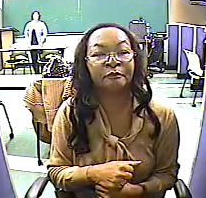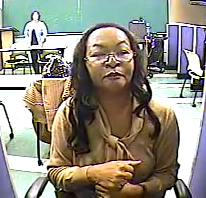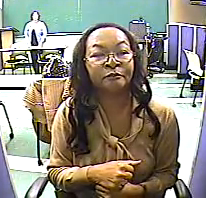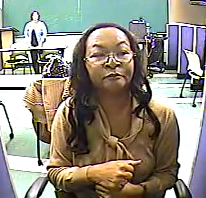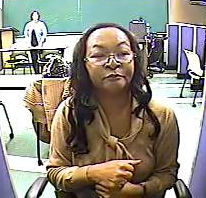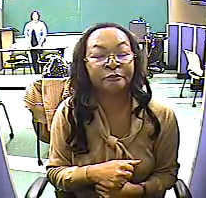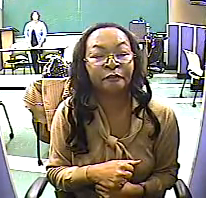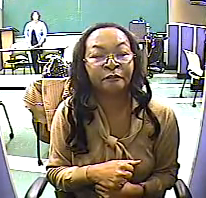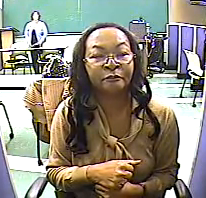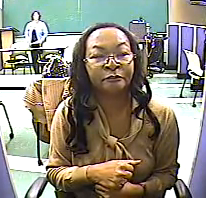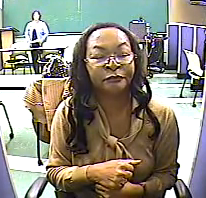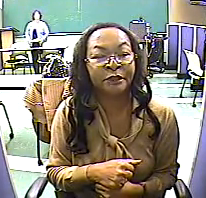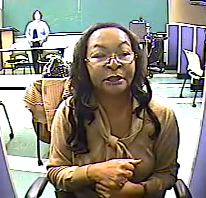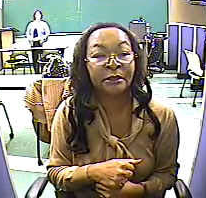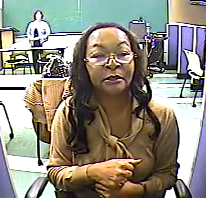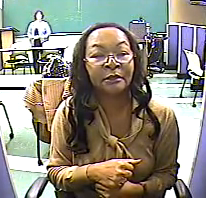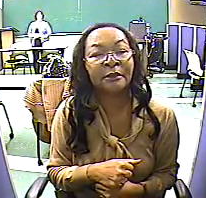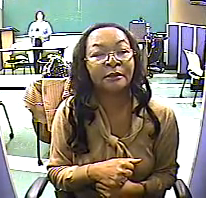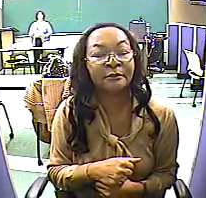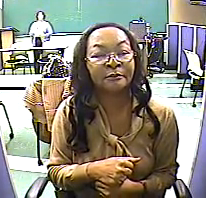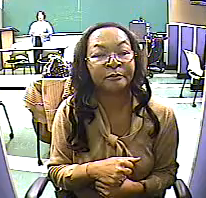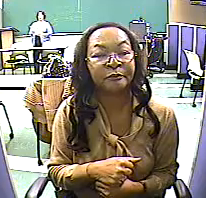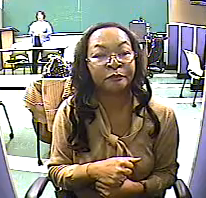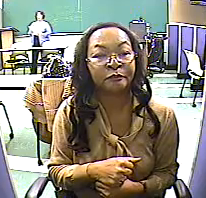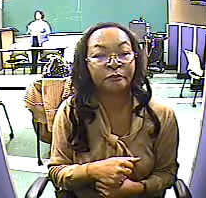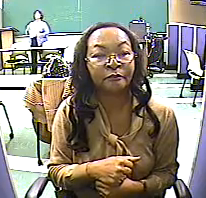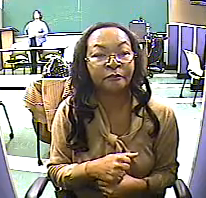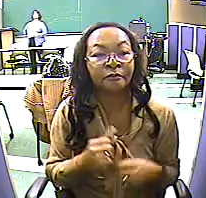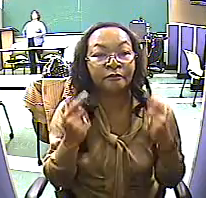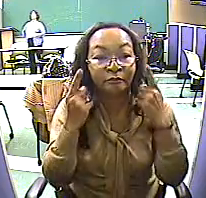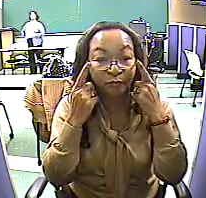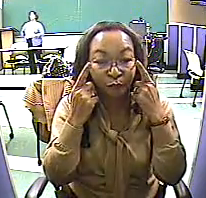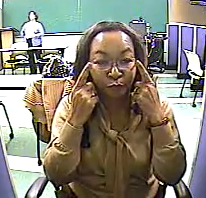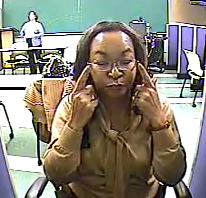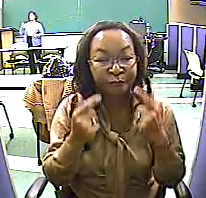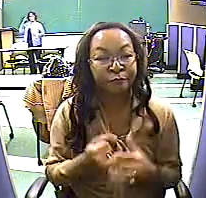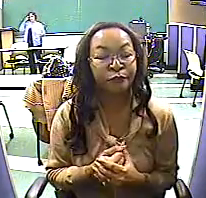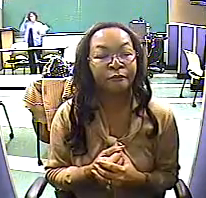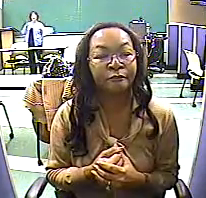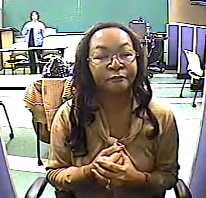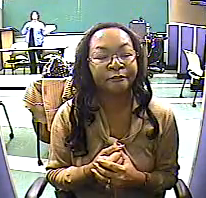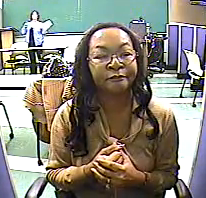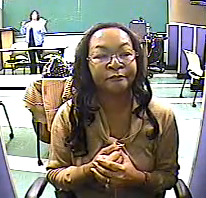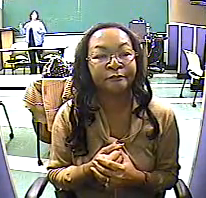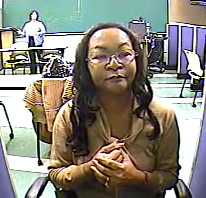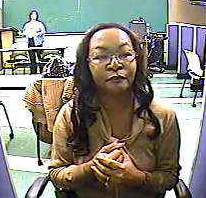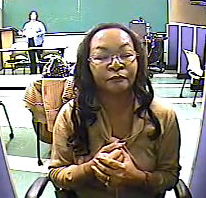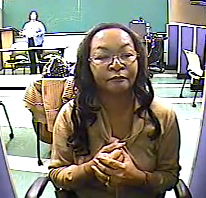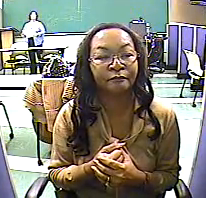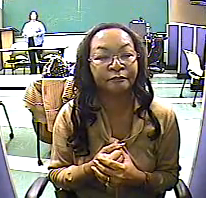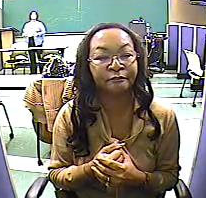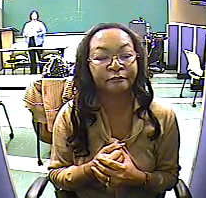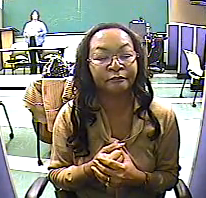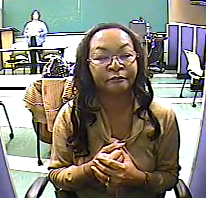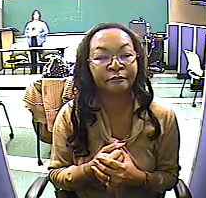Okay, don't stop recording. And I'm just going to tell you now, get your mind switched over to transliterating.